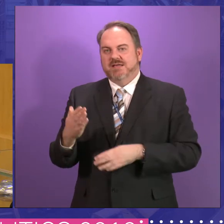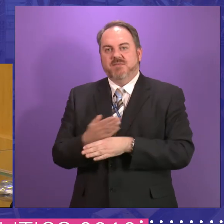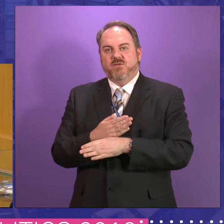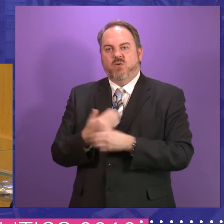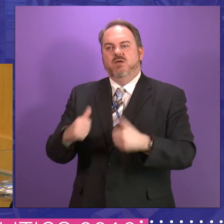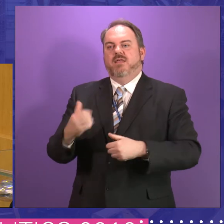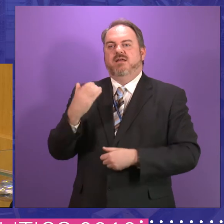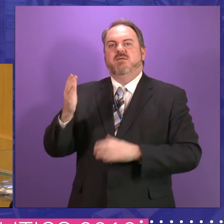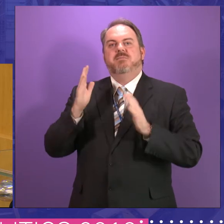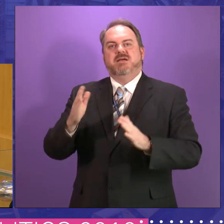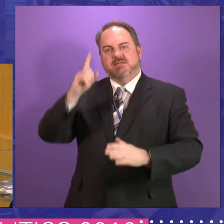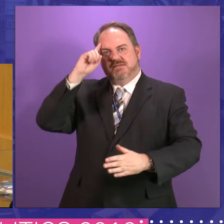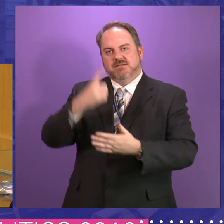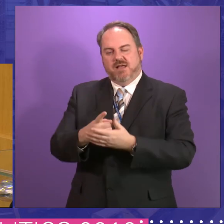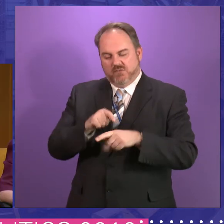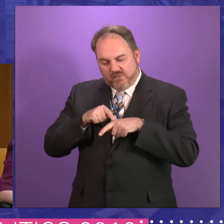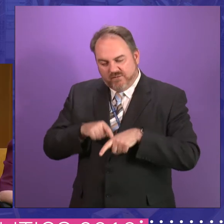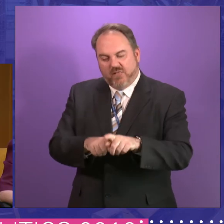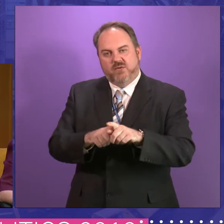take notice of it.